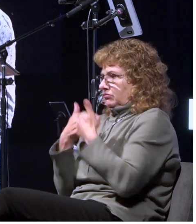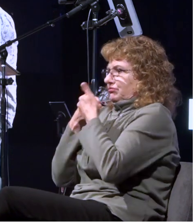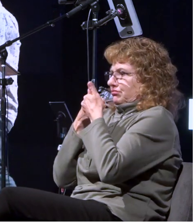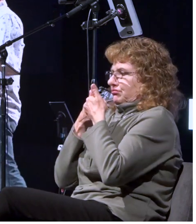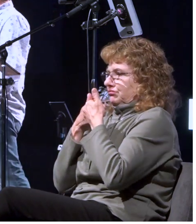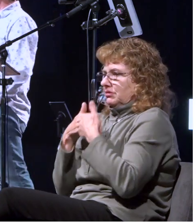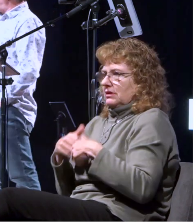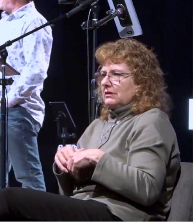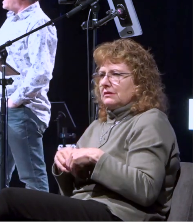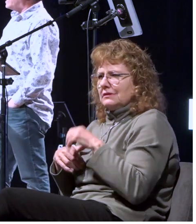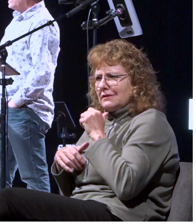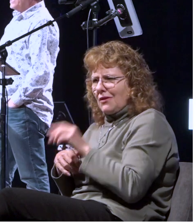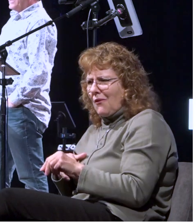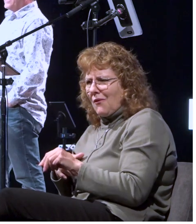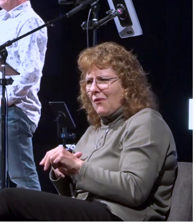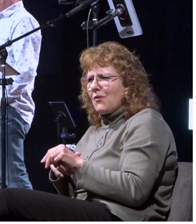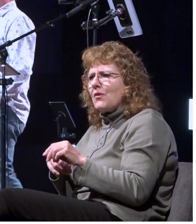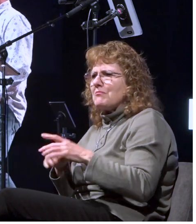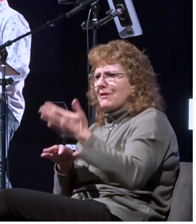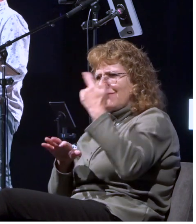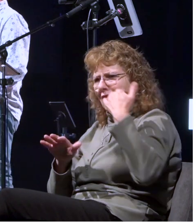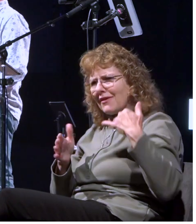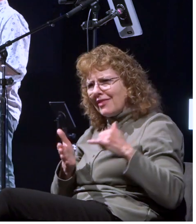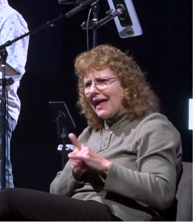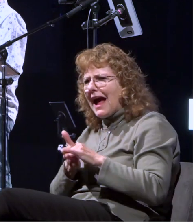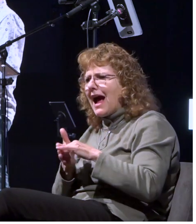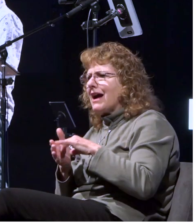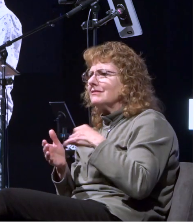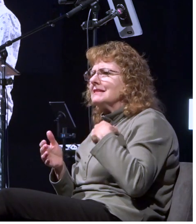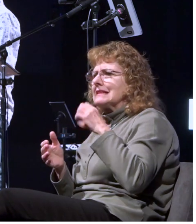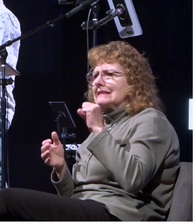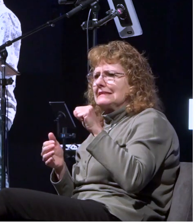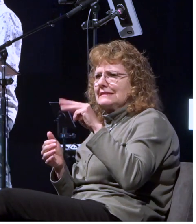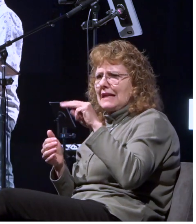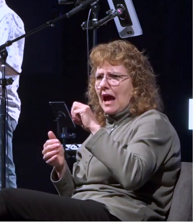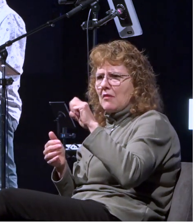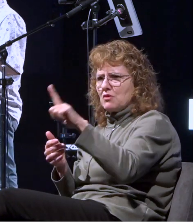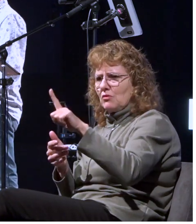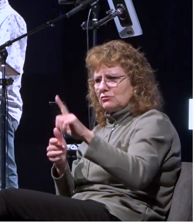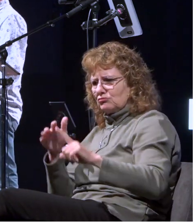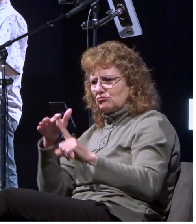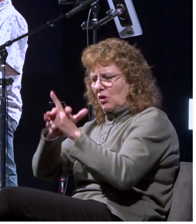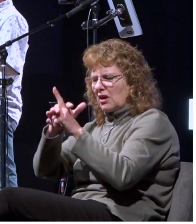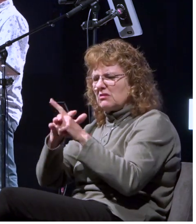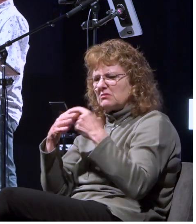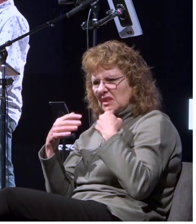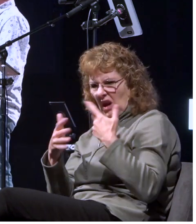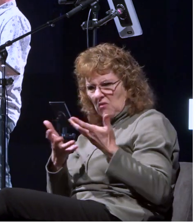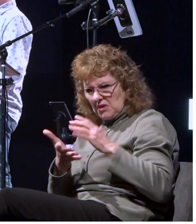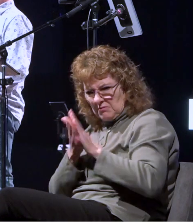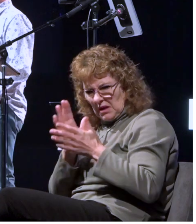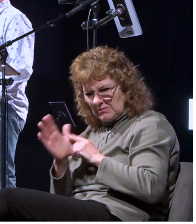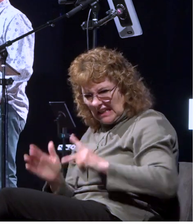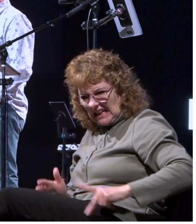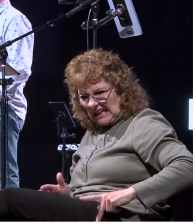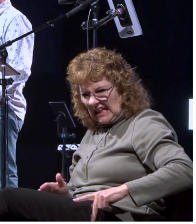anointed him to be king and then all of a sudden his dad doesn't think that much of him and now he's tending sheep really